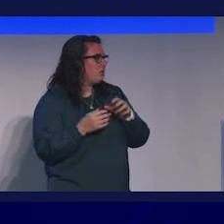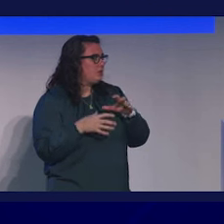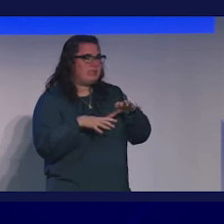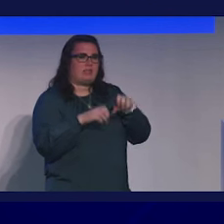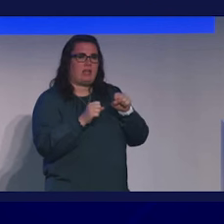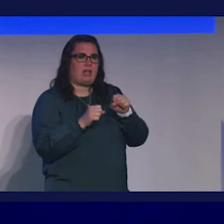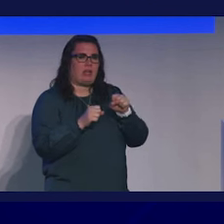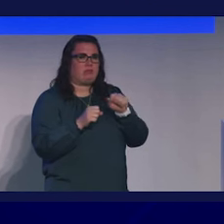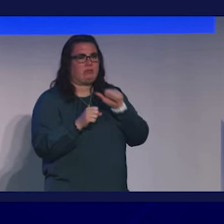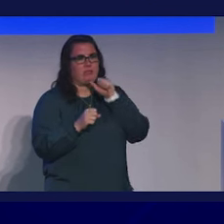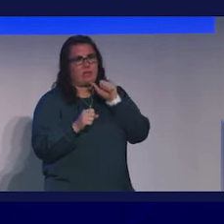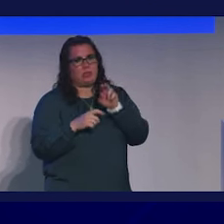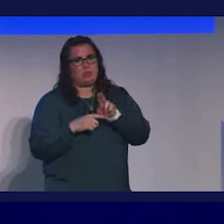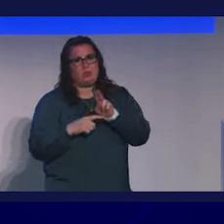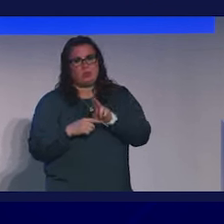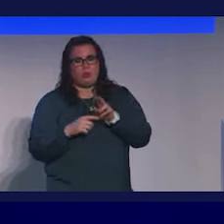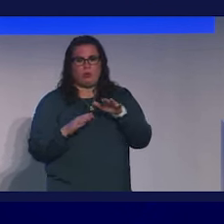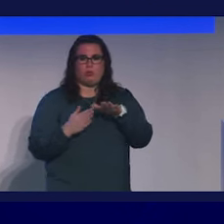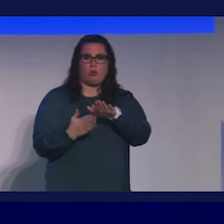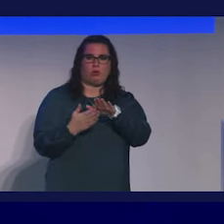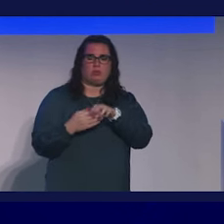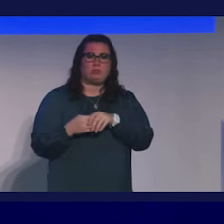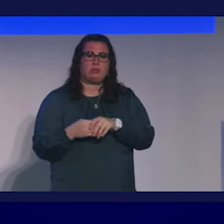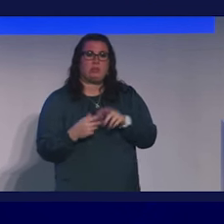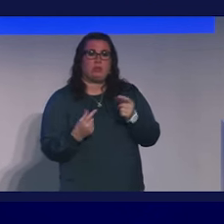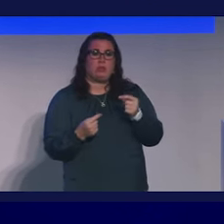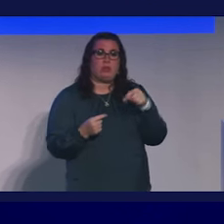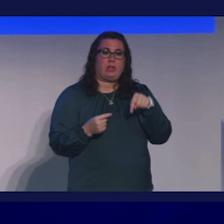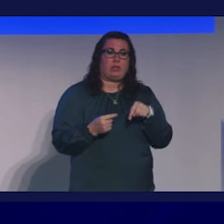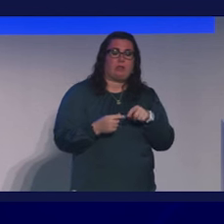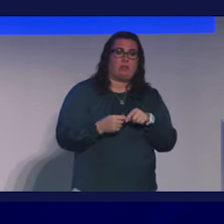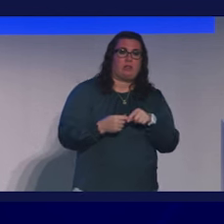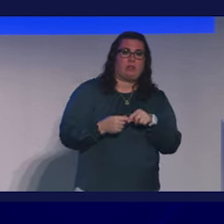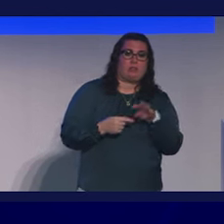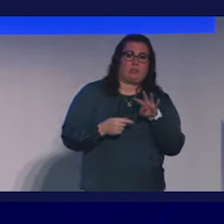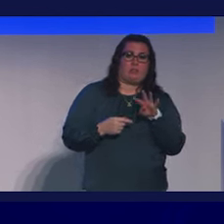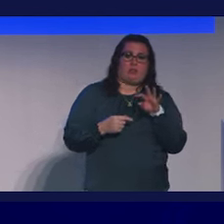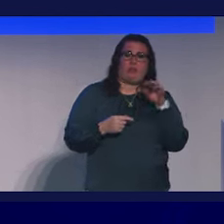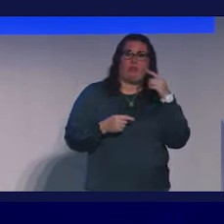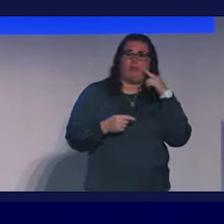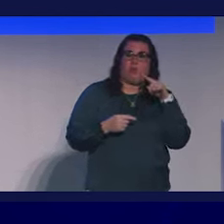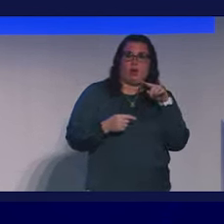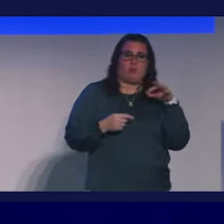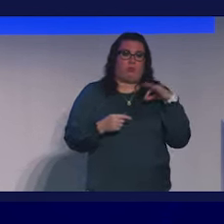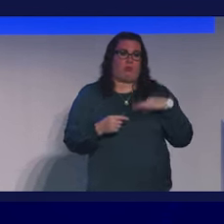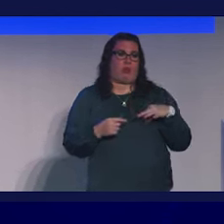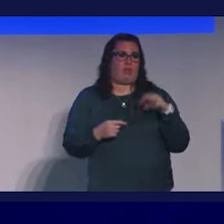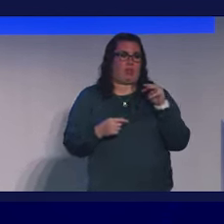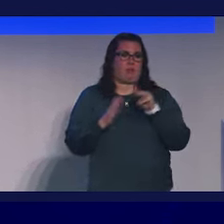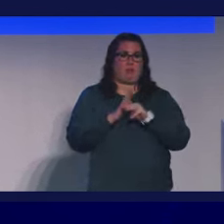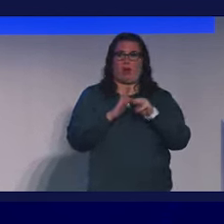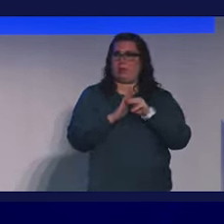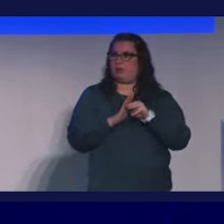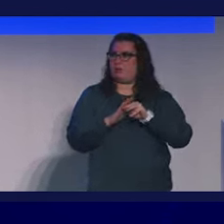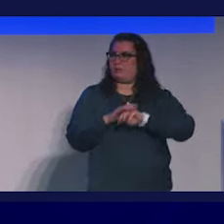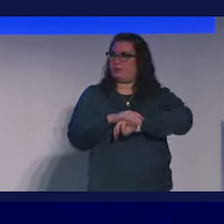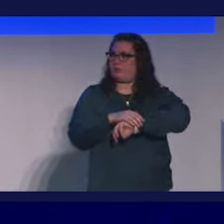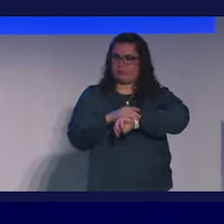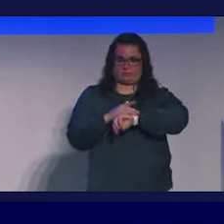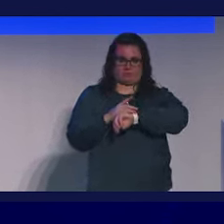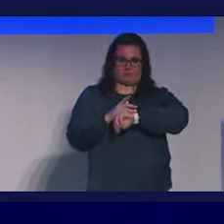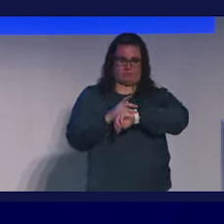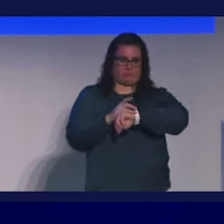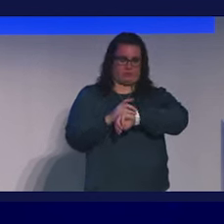was kind of an unusual approach, I think, for me personally, which was to do this in a for-profit model. Prior to this,